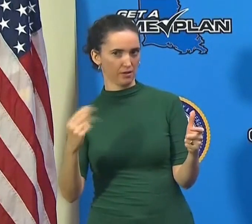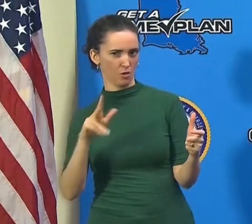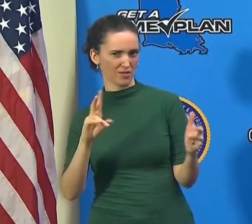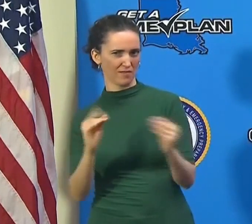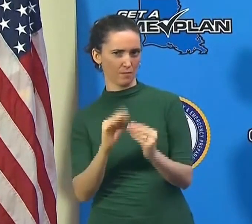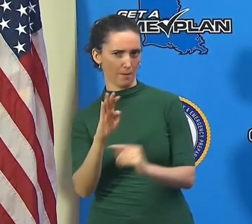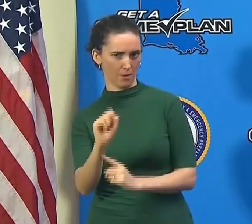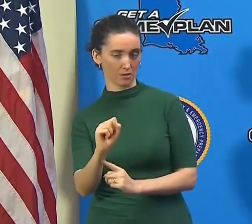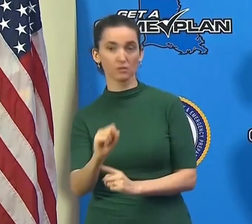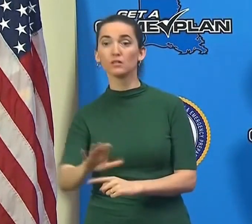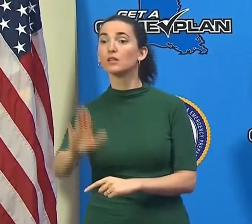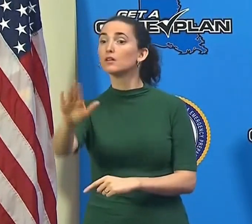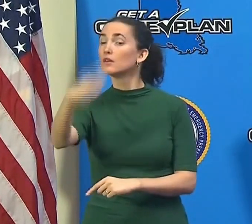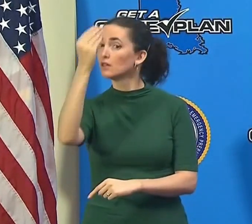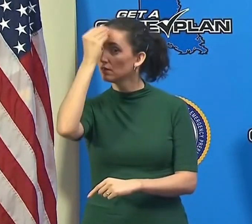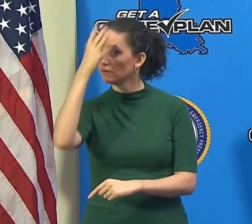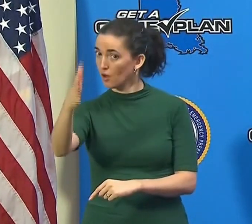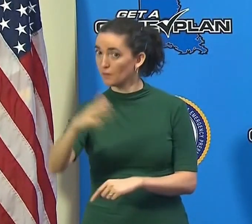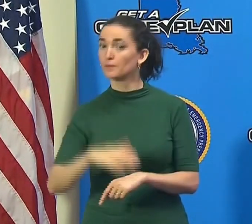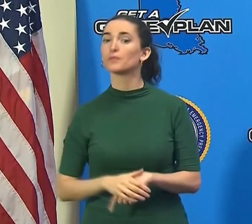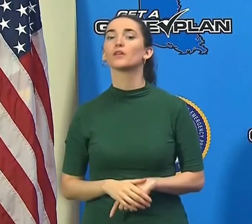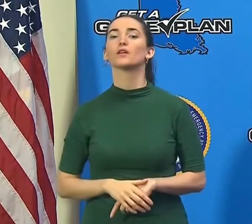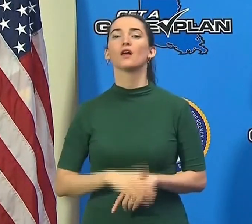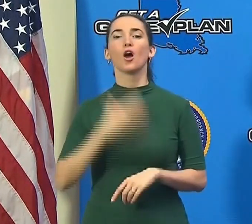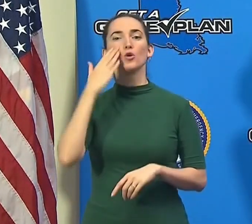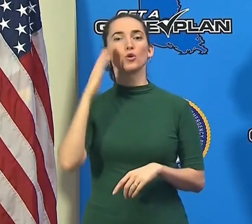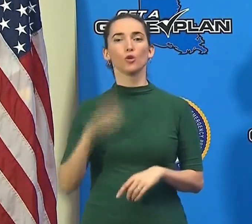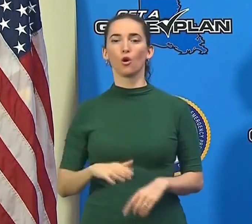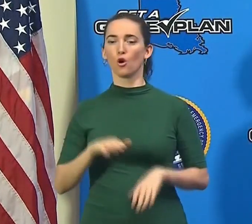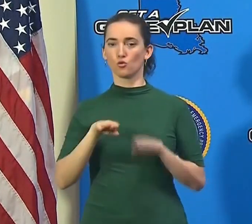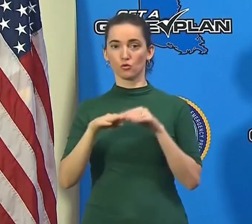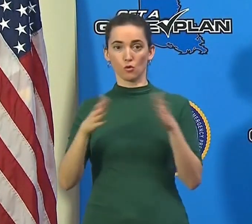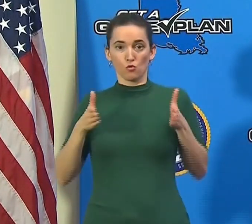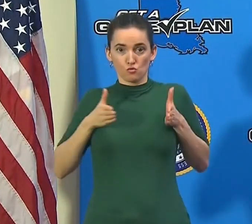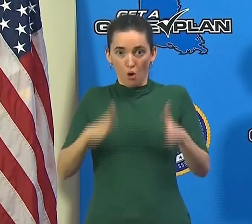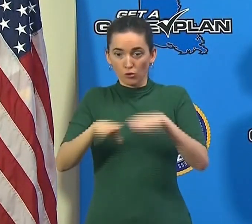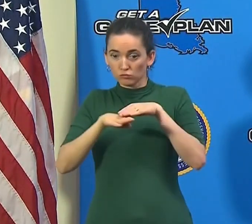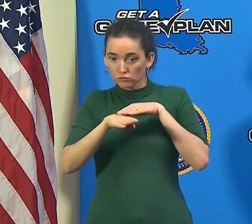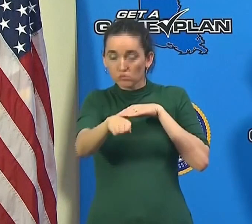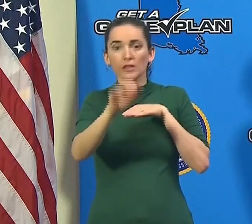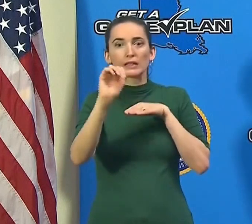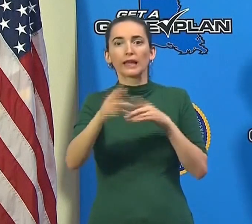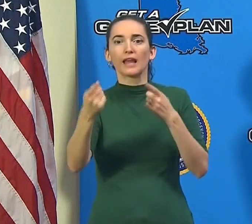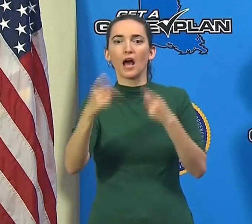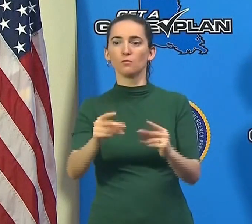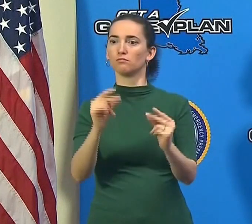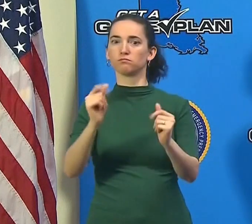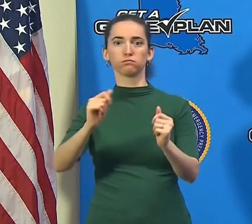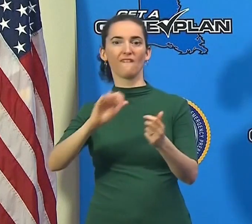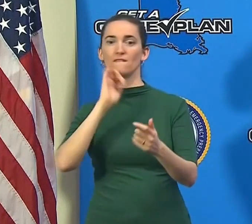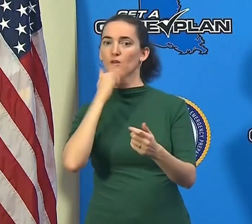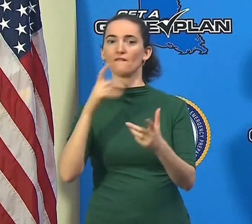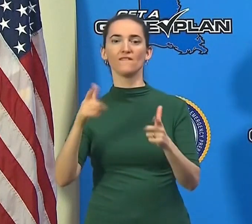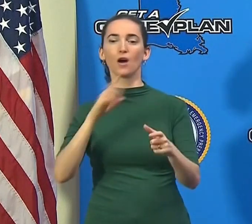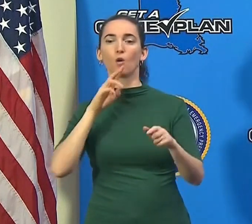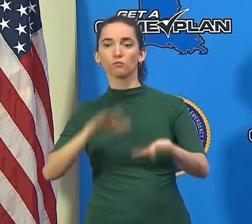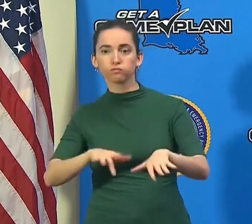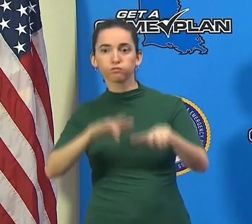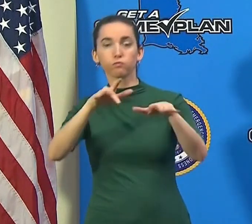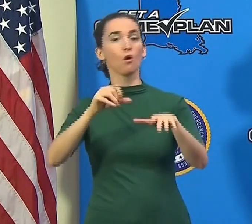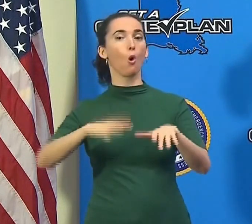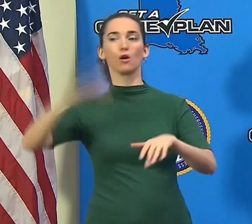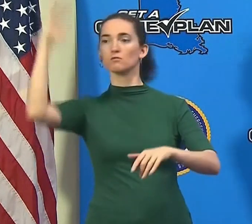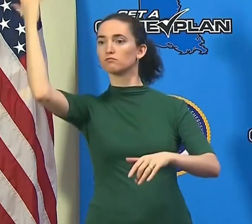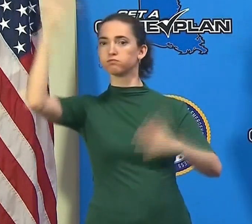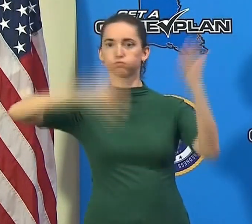to note that debris on the roadway and high water can occur at any time during the storm because of the impact of the wind